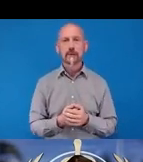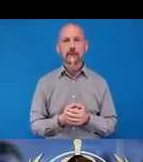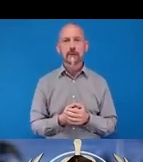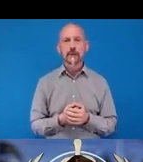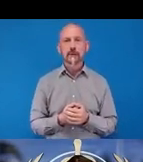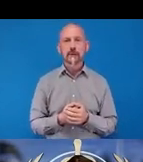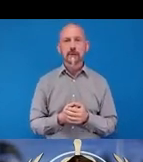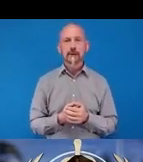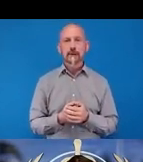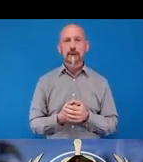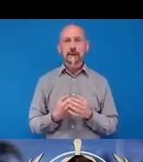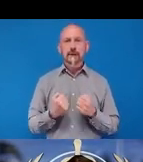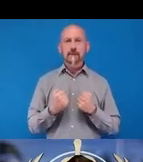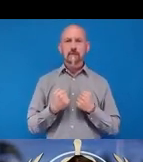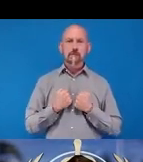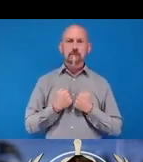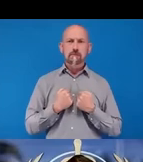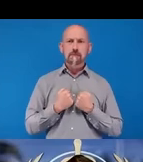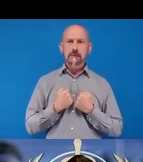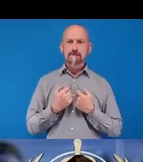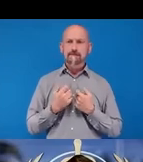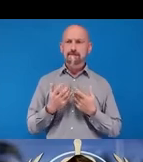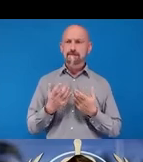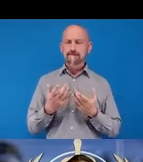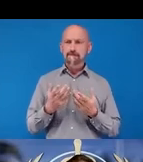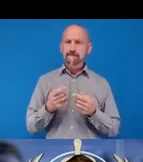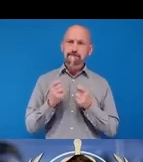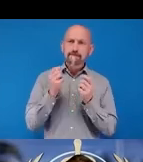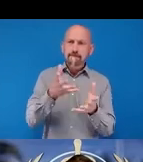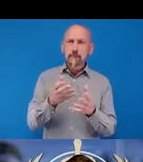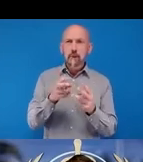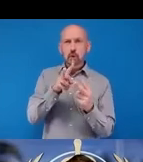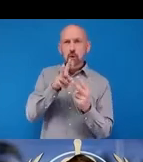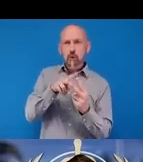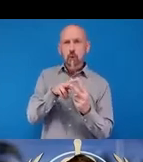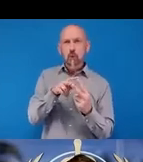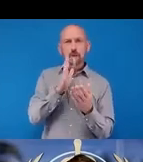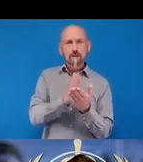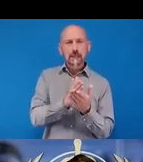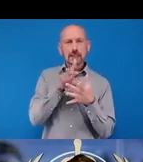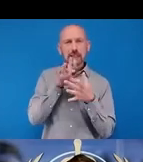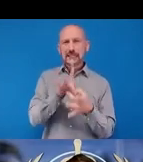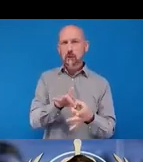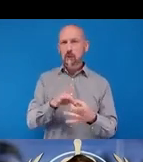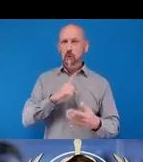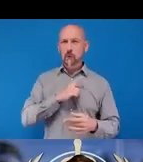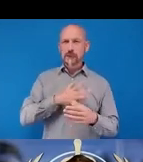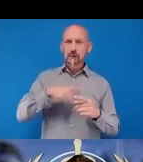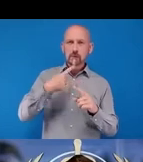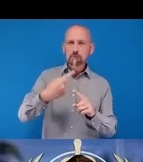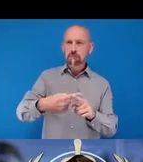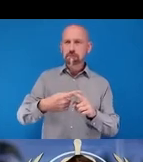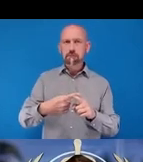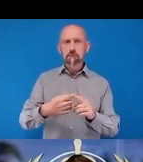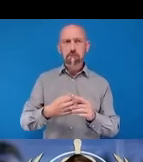core of this urgency for action two facts, I would emphasize on the one hand,